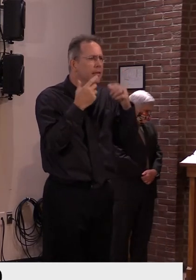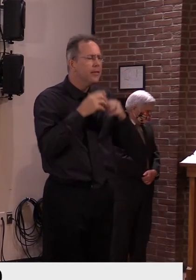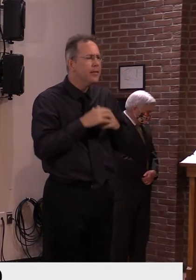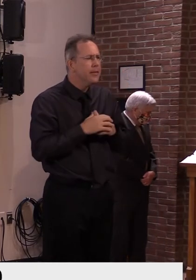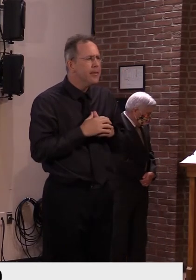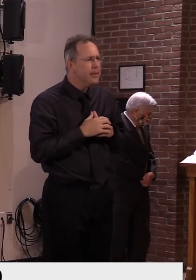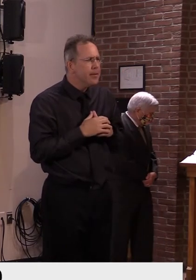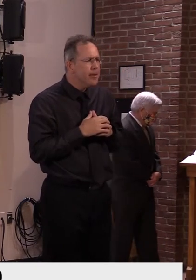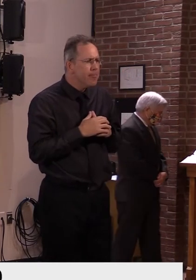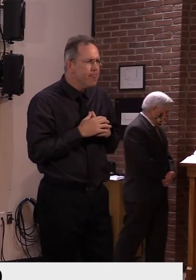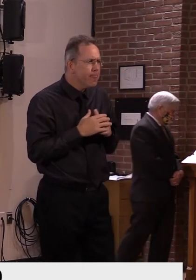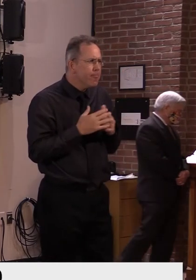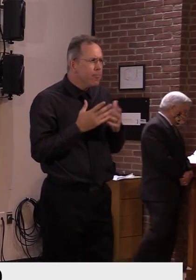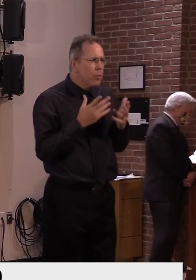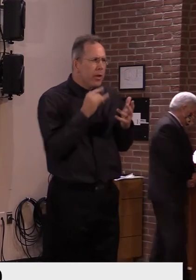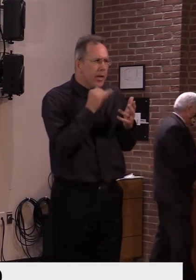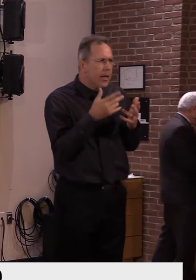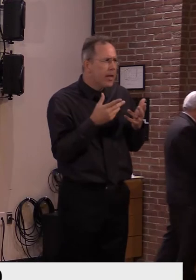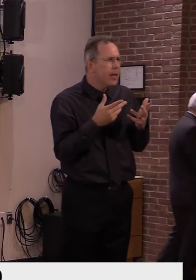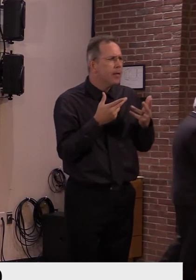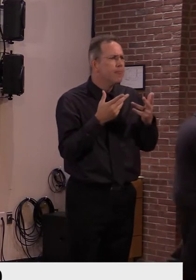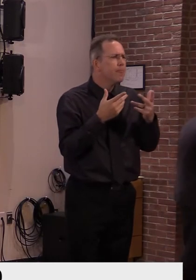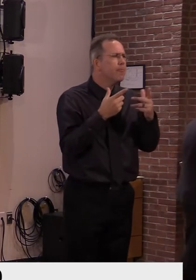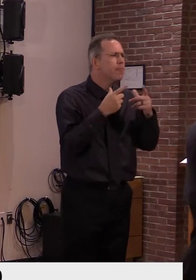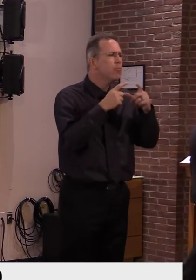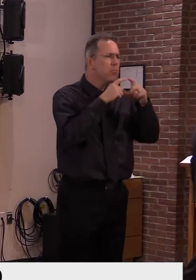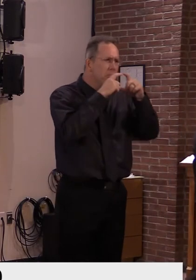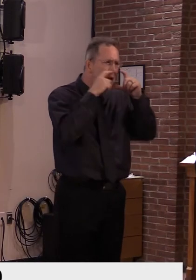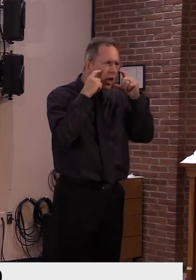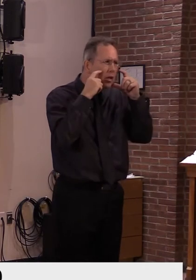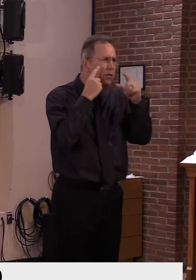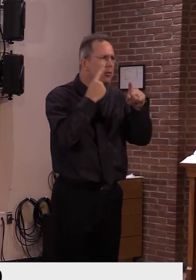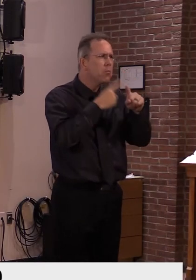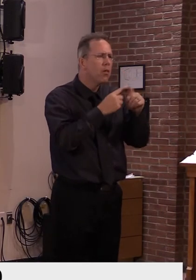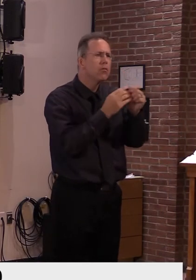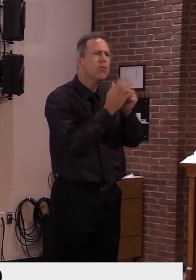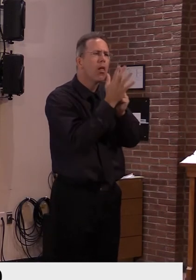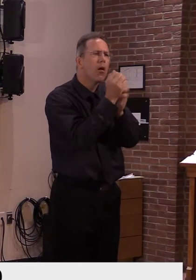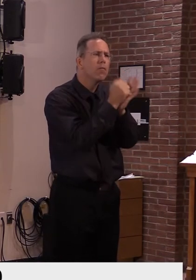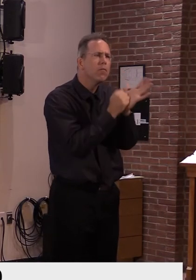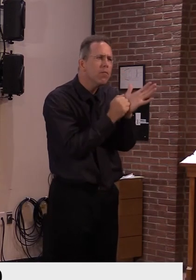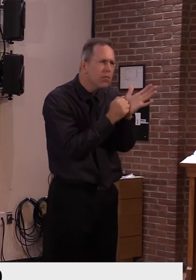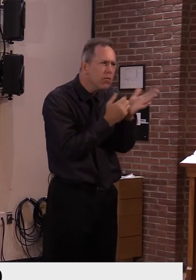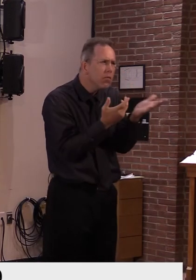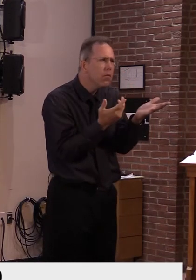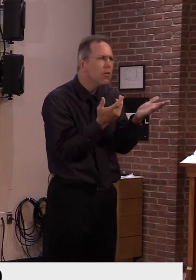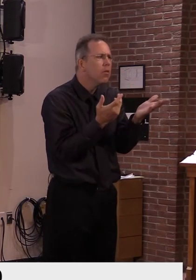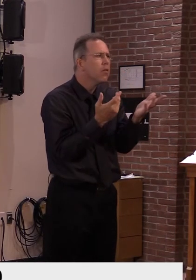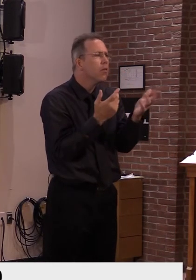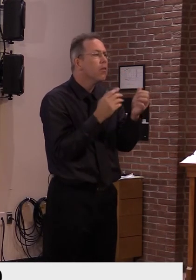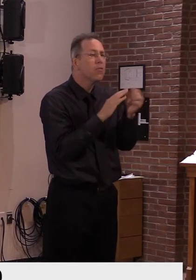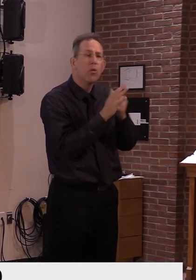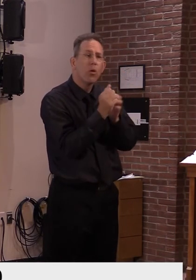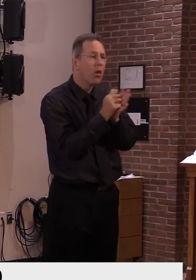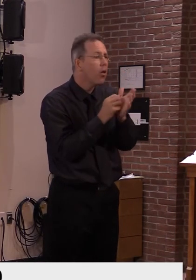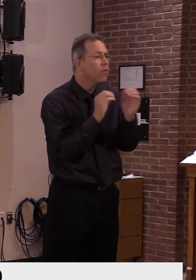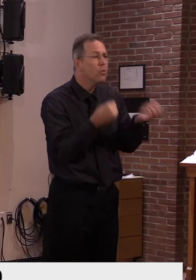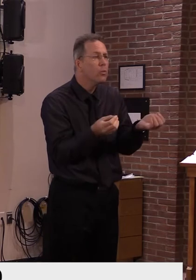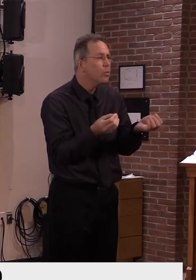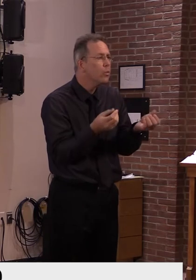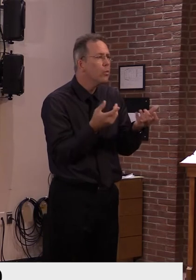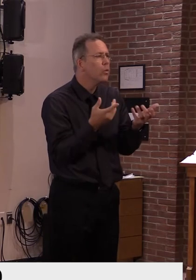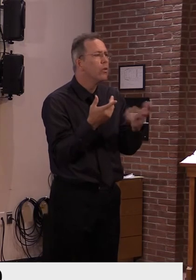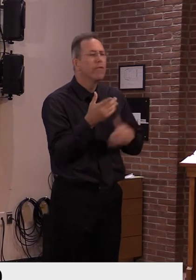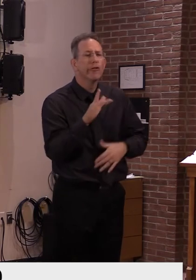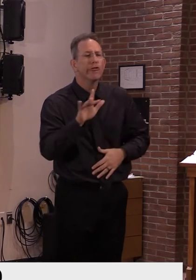masks be worn along with gloves to, uh, to stop the, uh, the spread of, uh, fomites or you're getting them